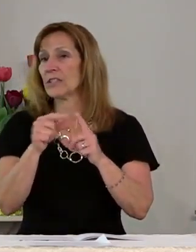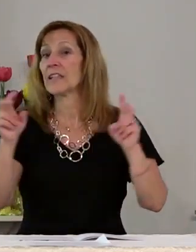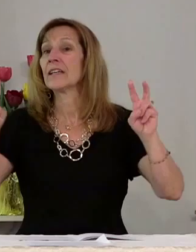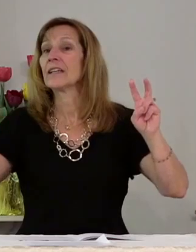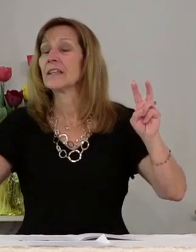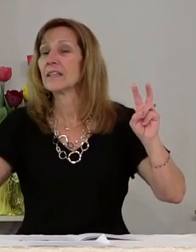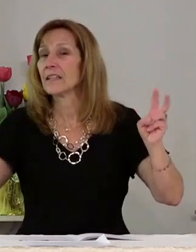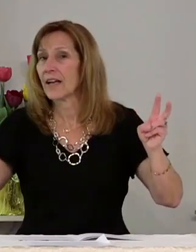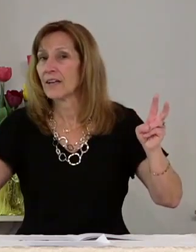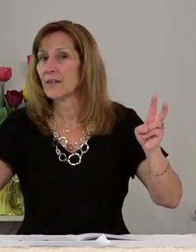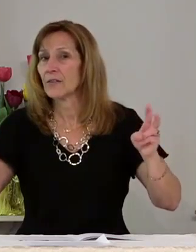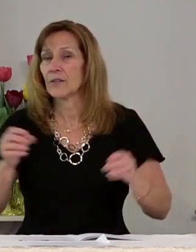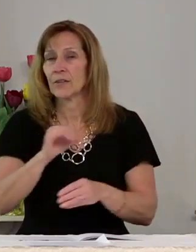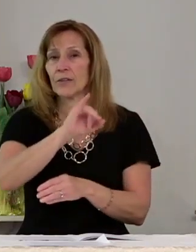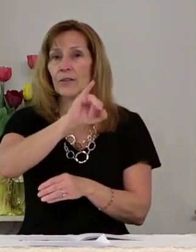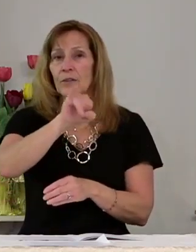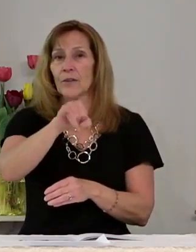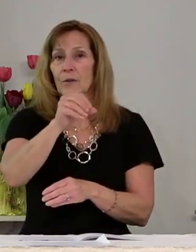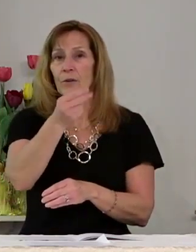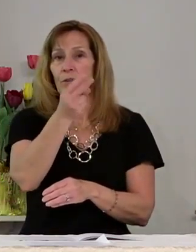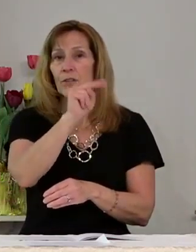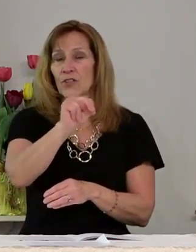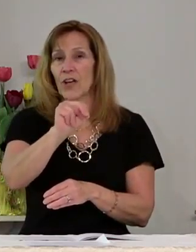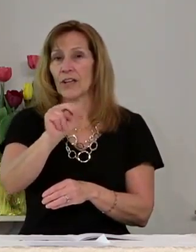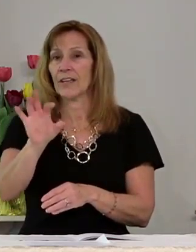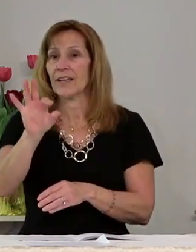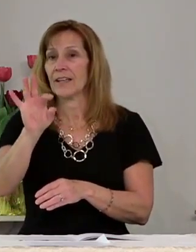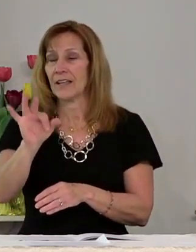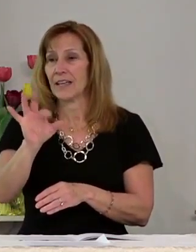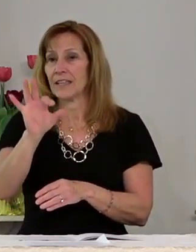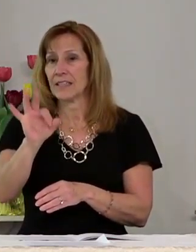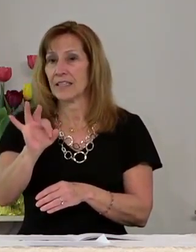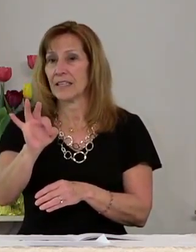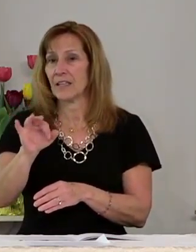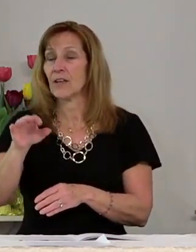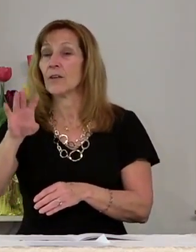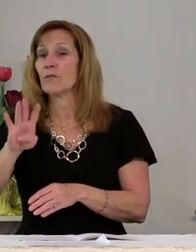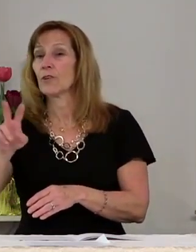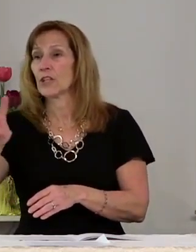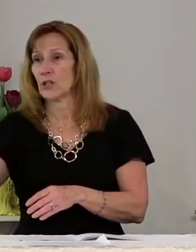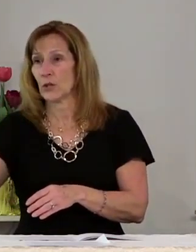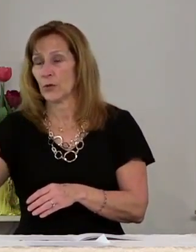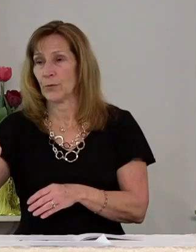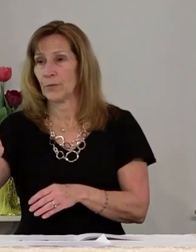John 19.42.